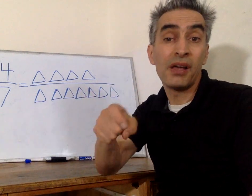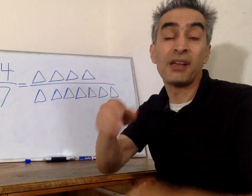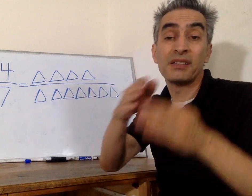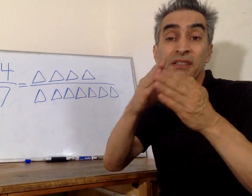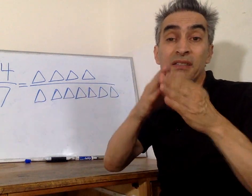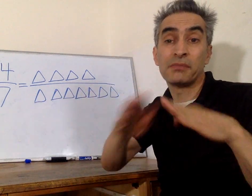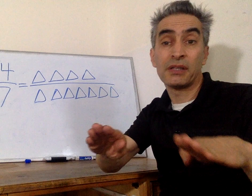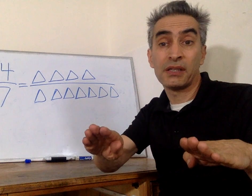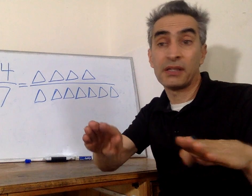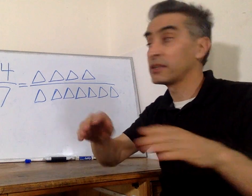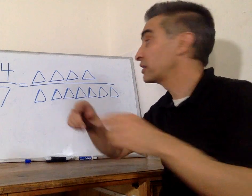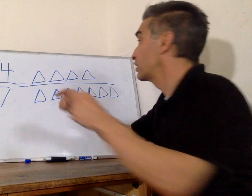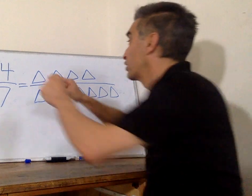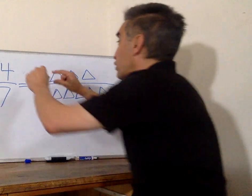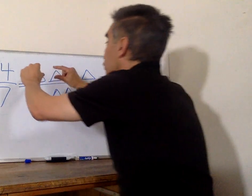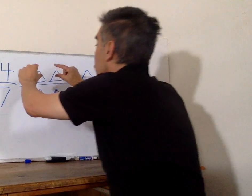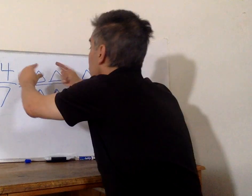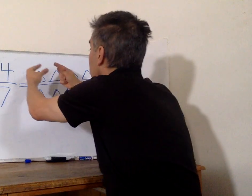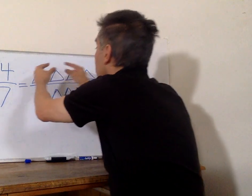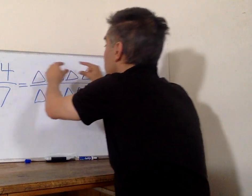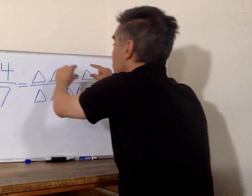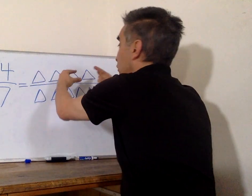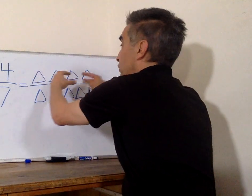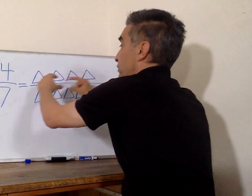be divided into different groups.